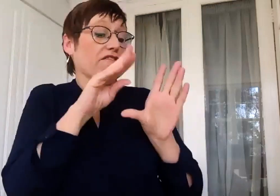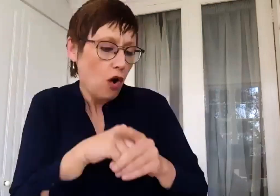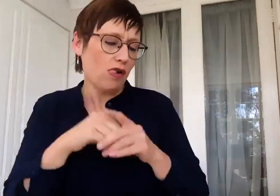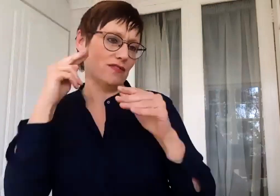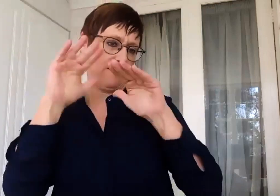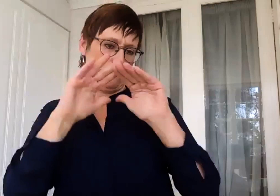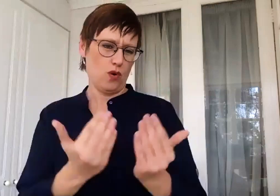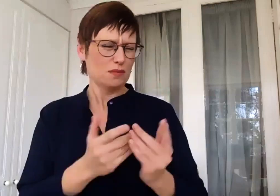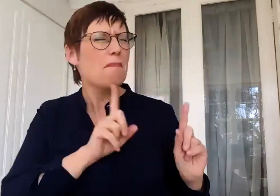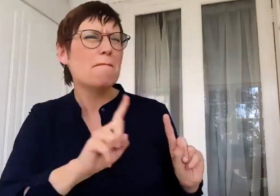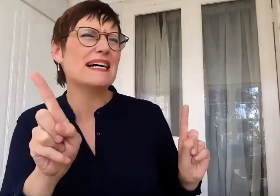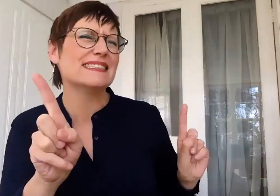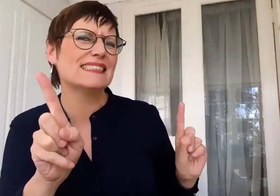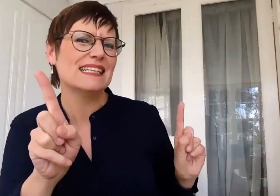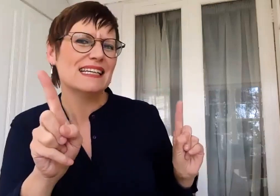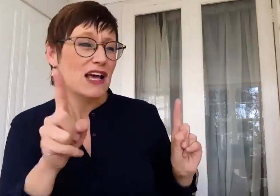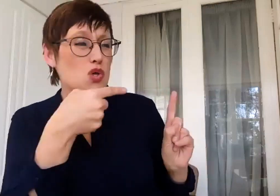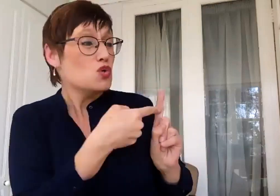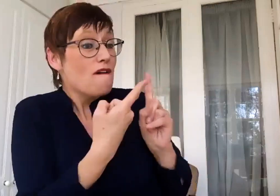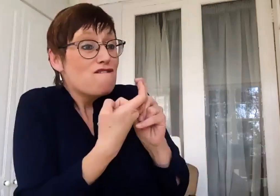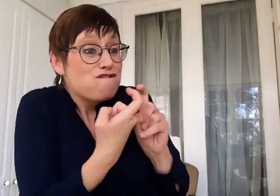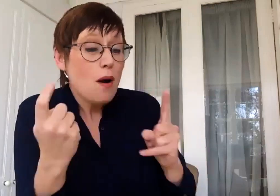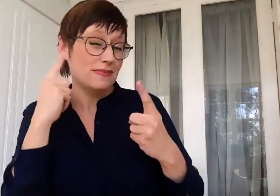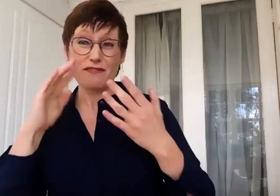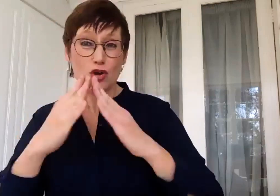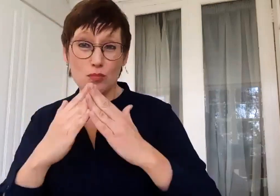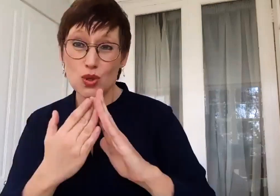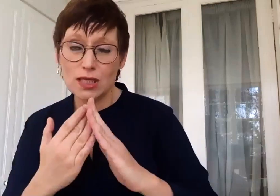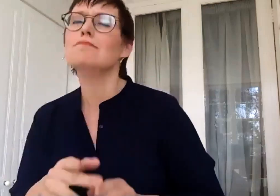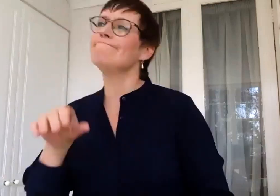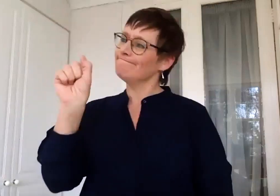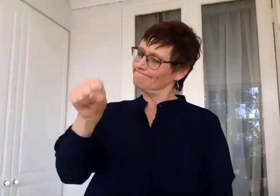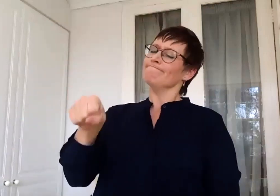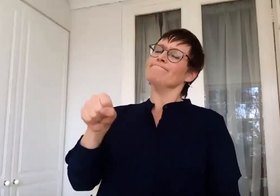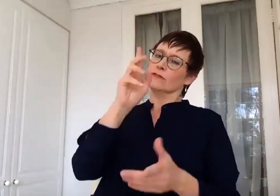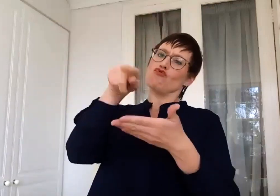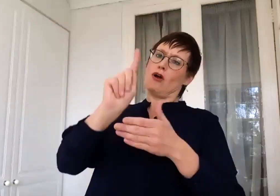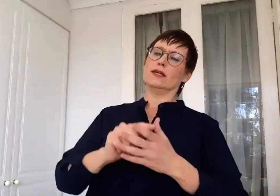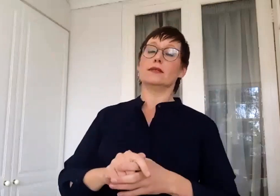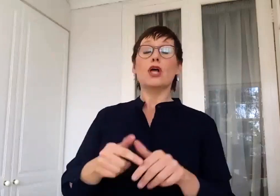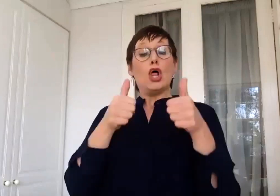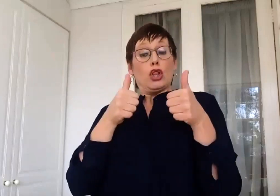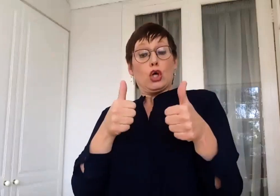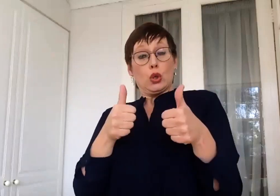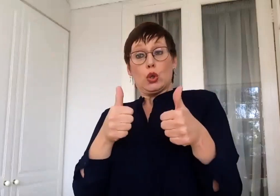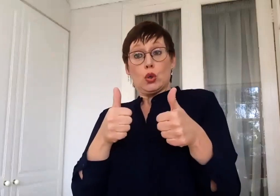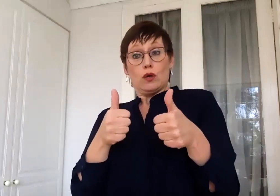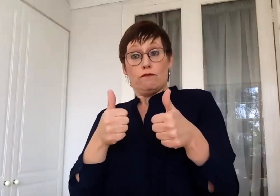that at the same time, you're not of the community. Yeah, totally. I think the good thing was that I started in teaching.